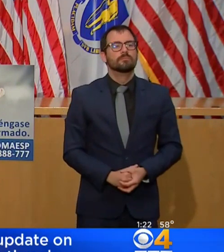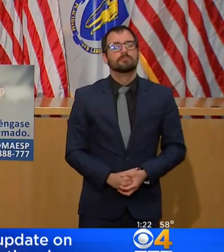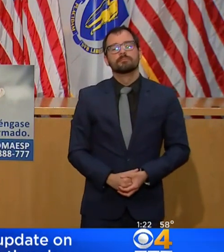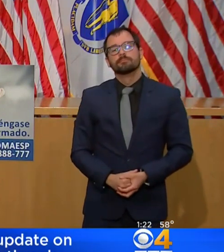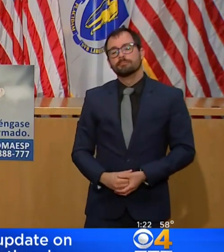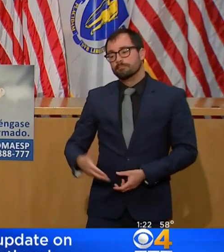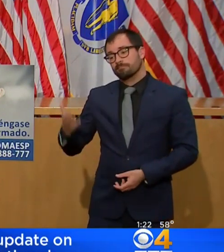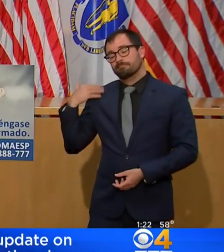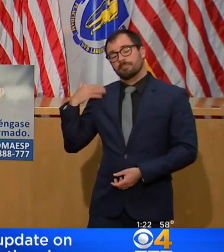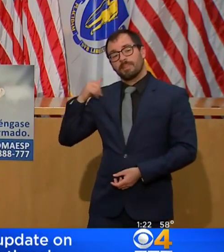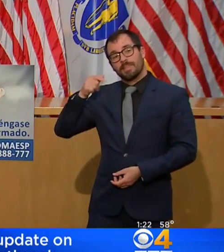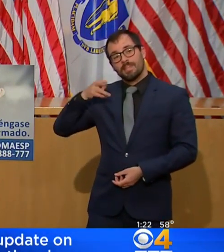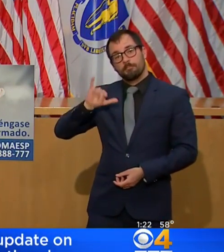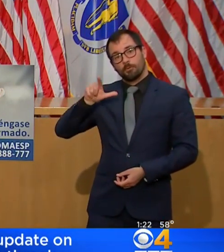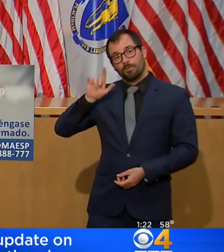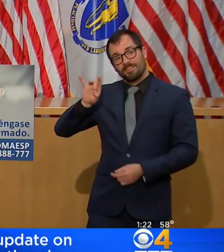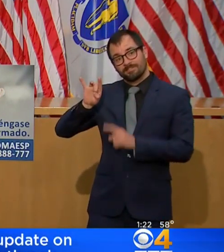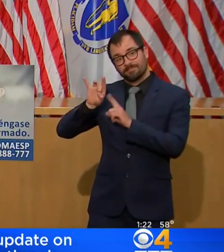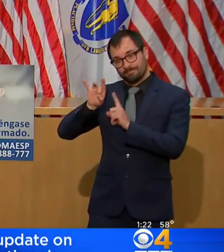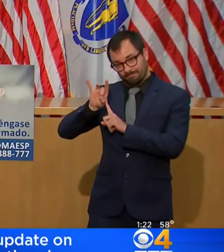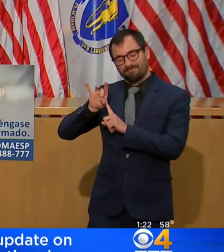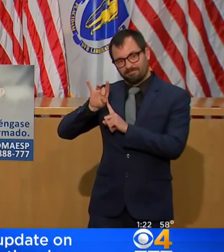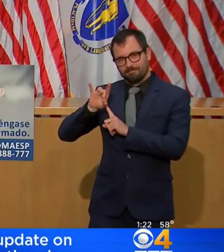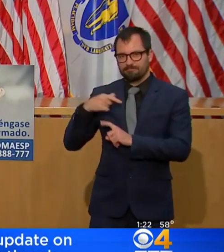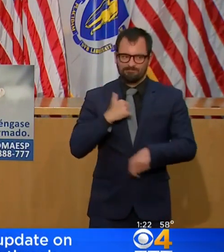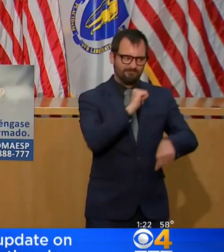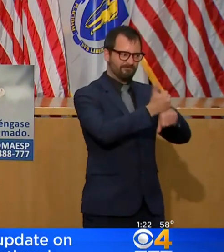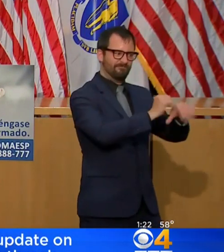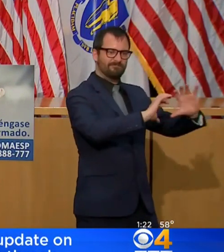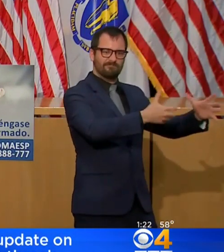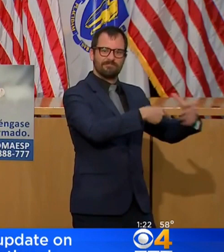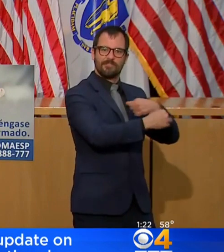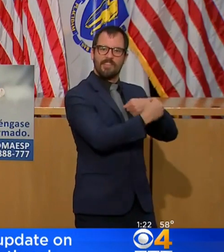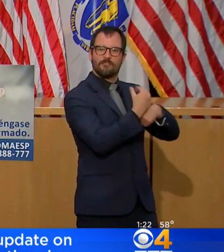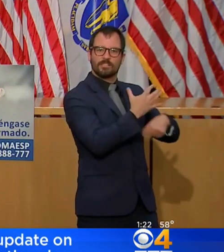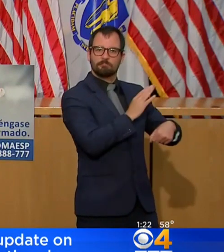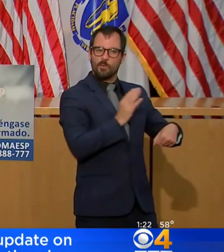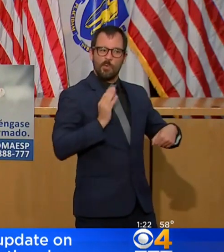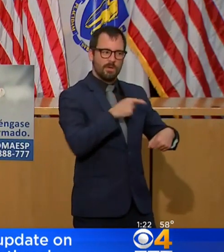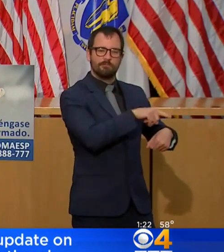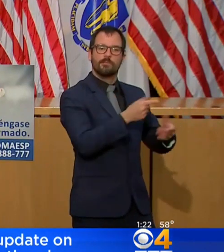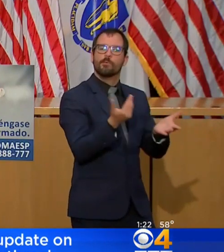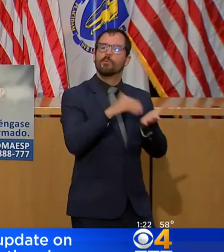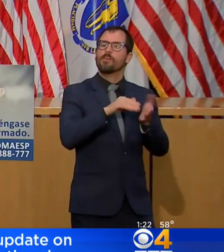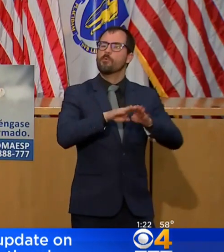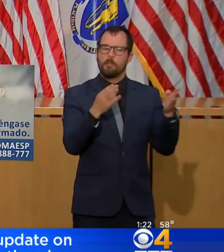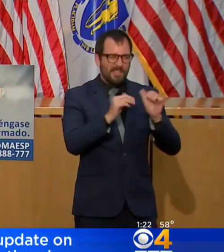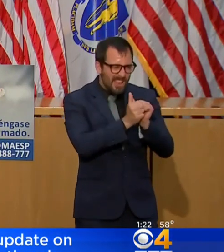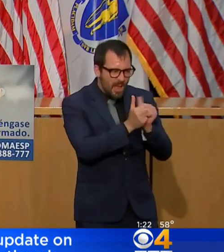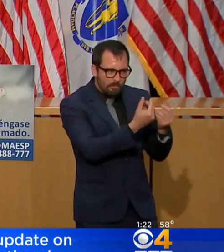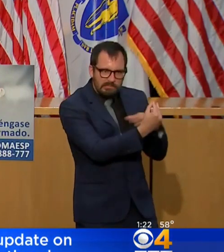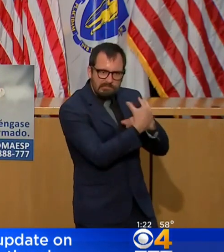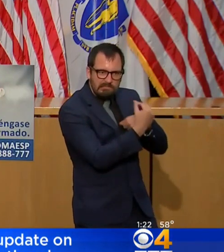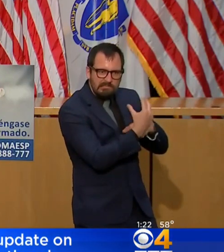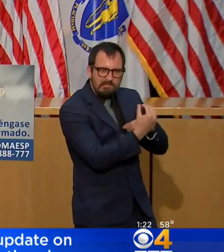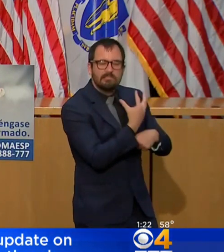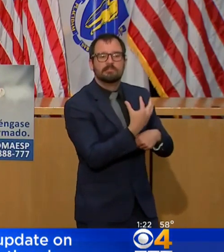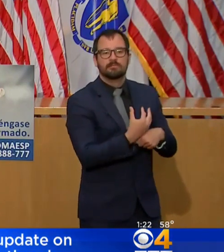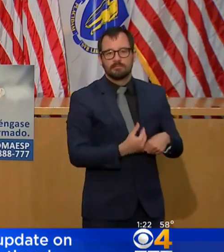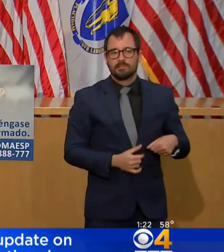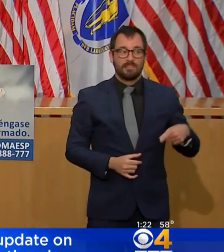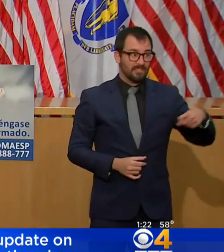board's now met with stakeholders from 44 different industry associations and community coalitions representing more than